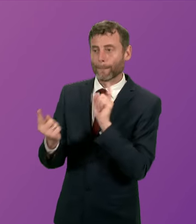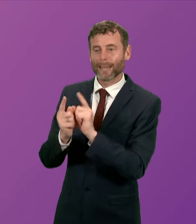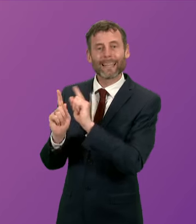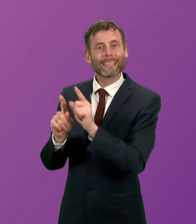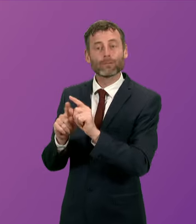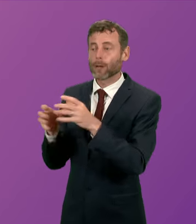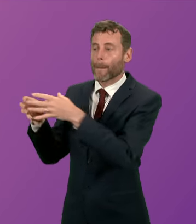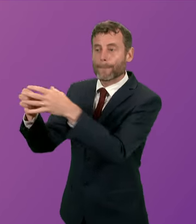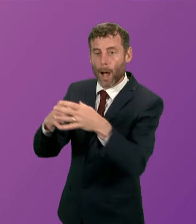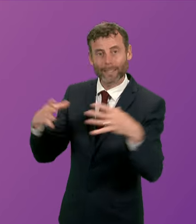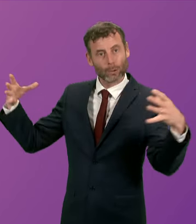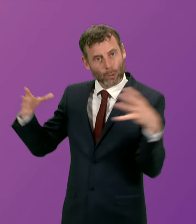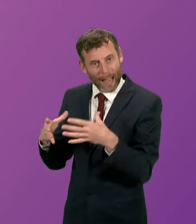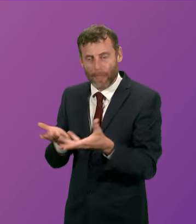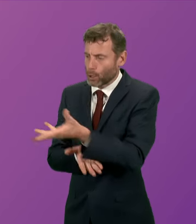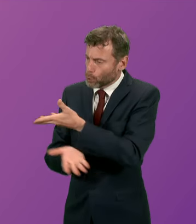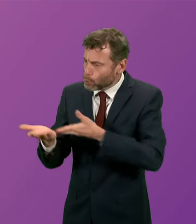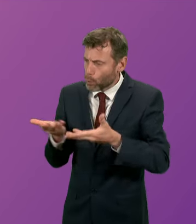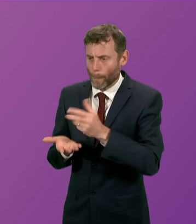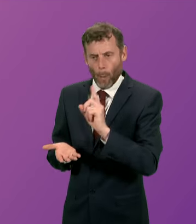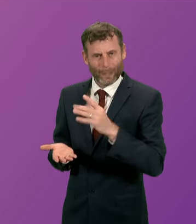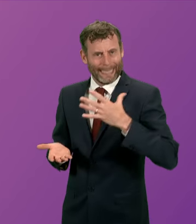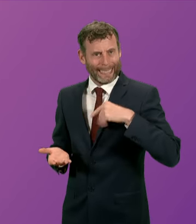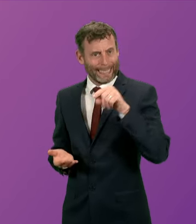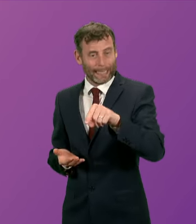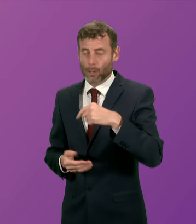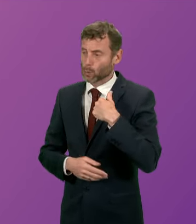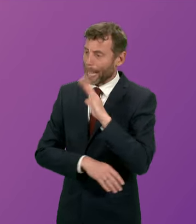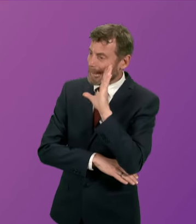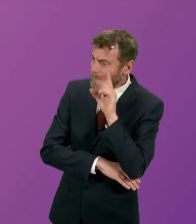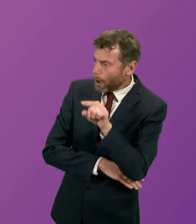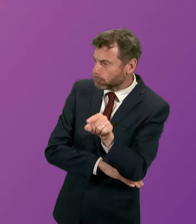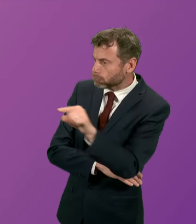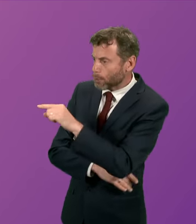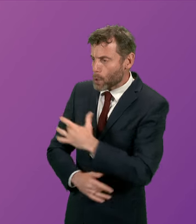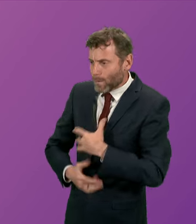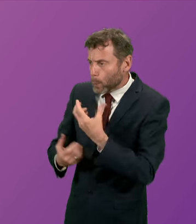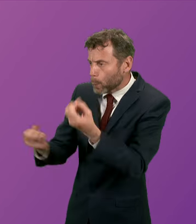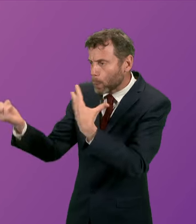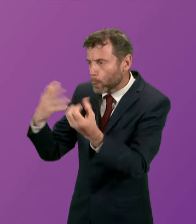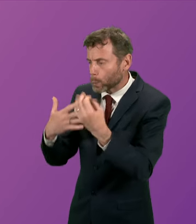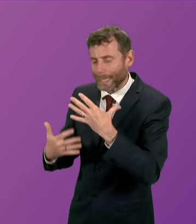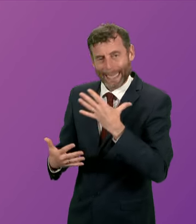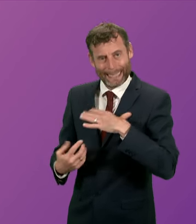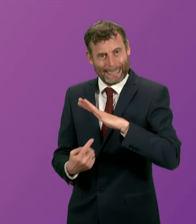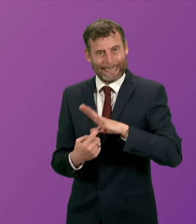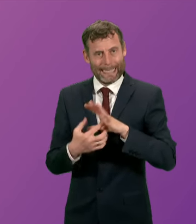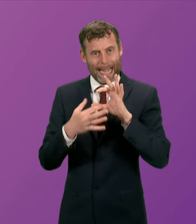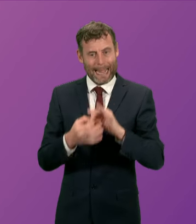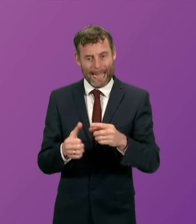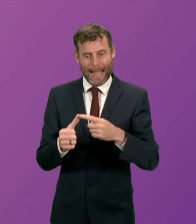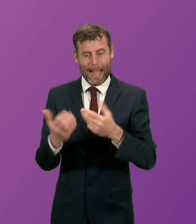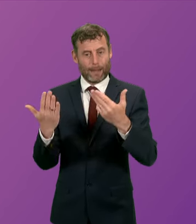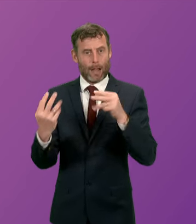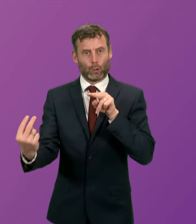schedule for next week to enable us to do for me to hear first hand from colleagues across the chamber about the importance of this issue and